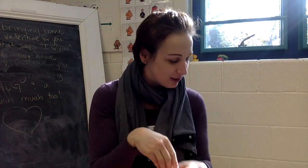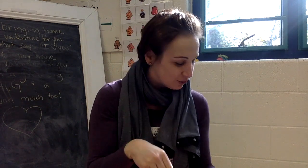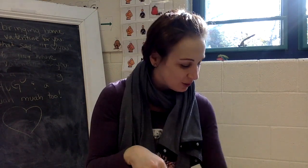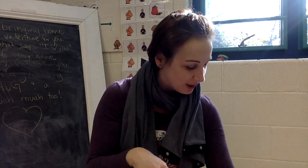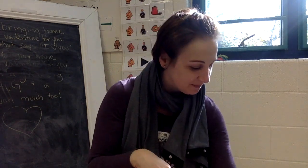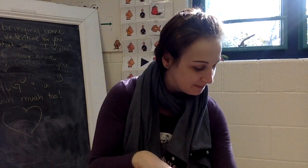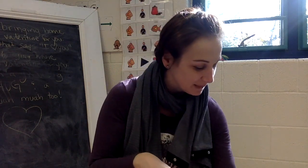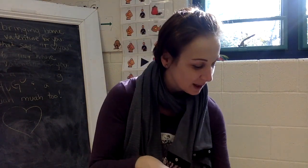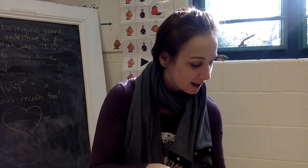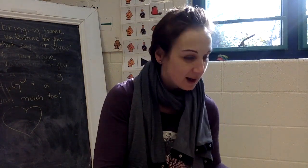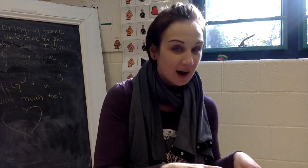in his dream?